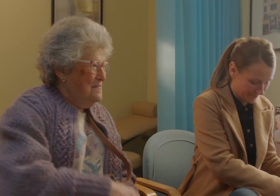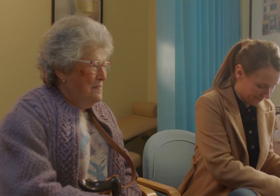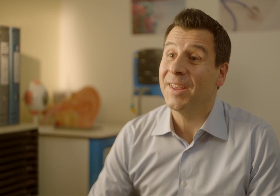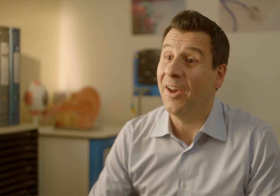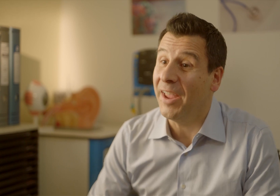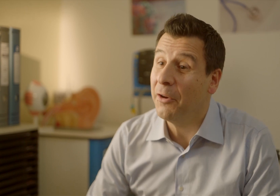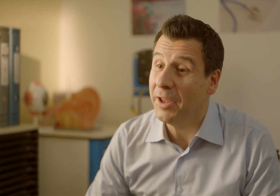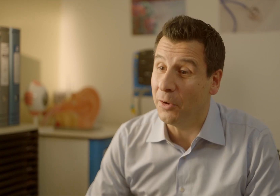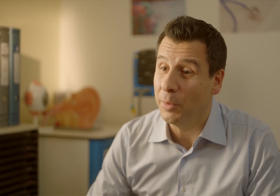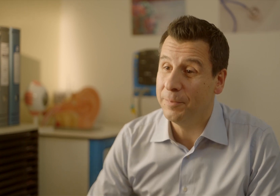Hi, how can I help?